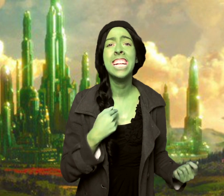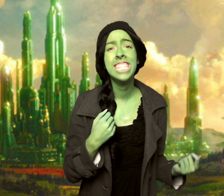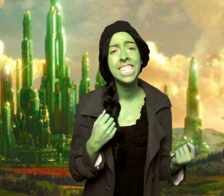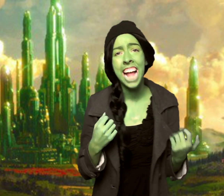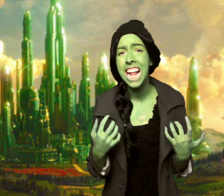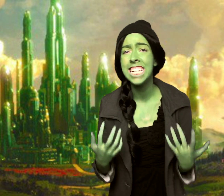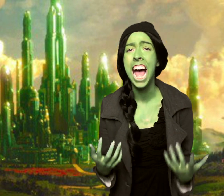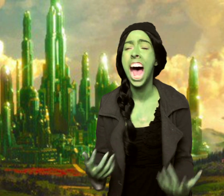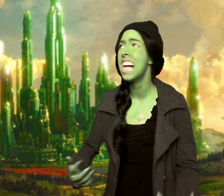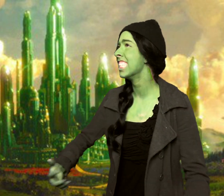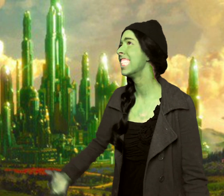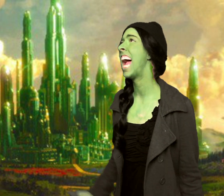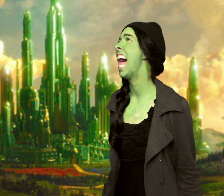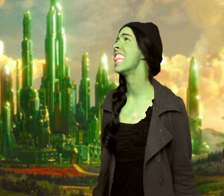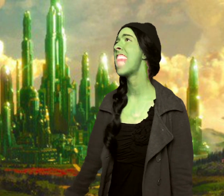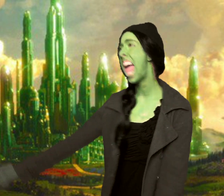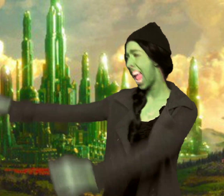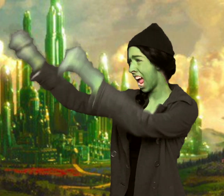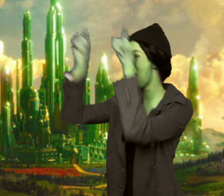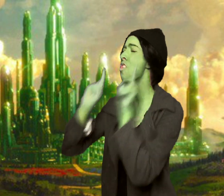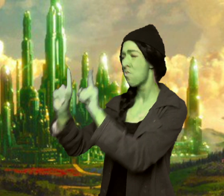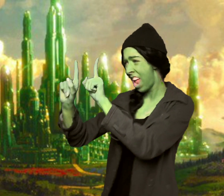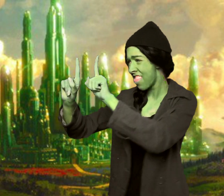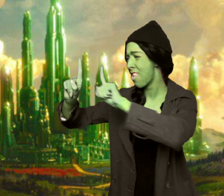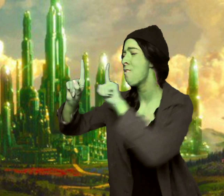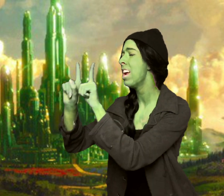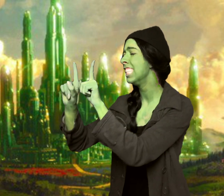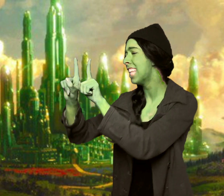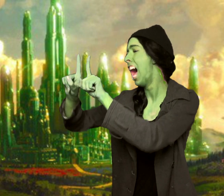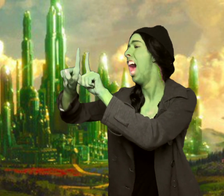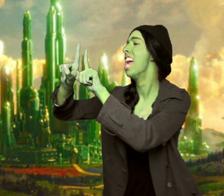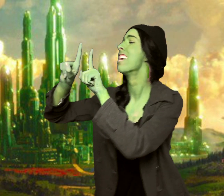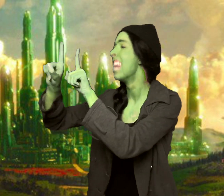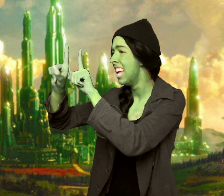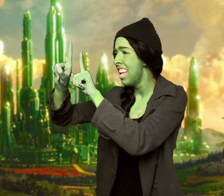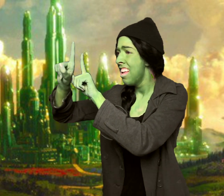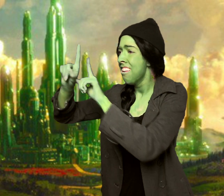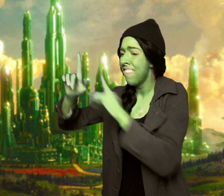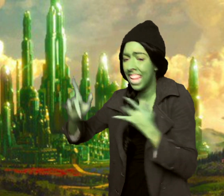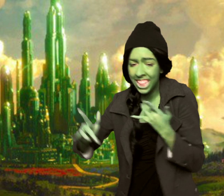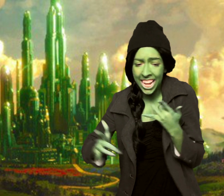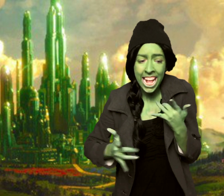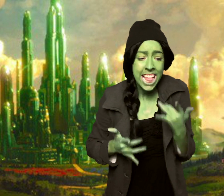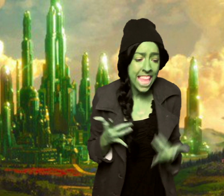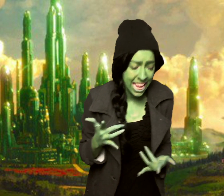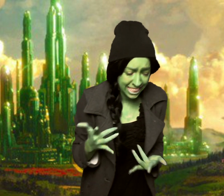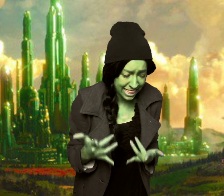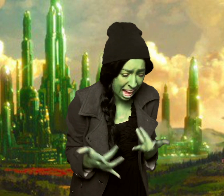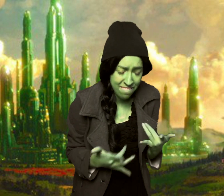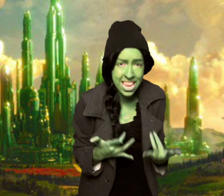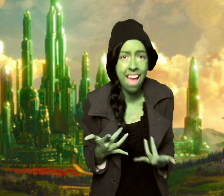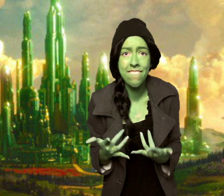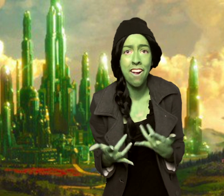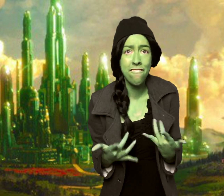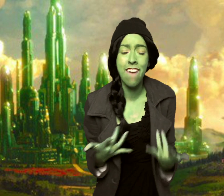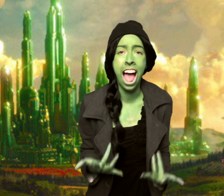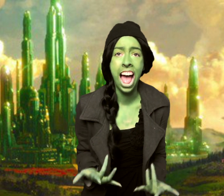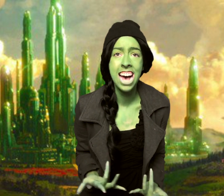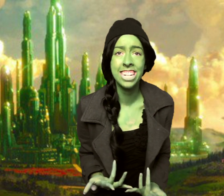And I'll stand there With the wizard Feeling things I've never felt